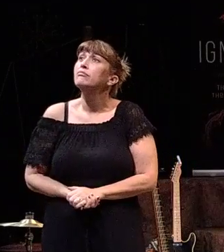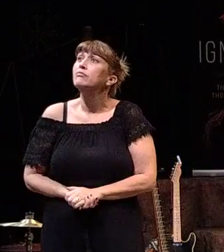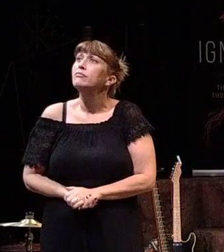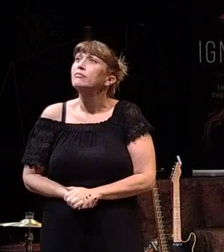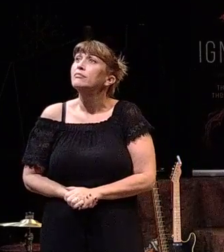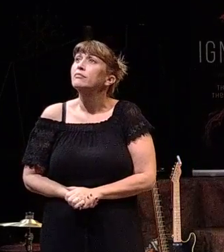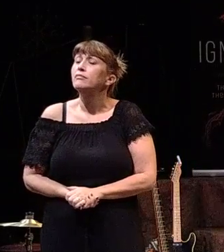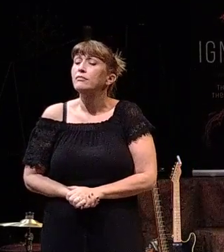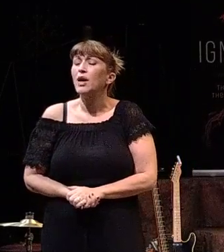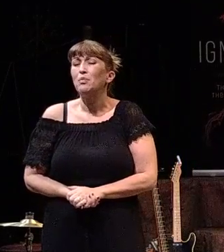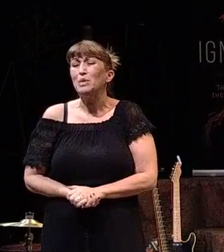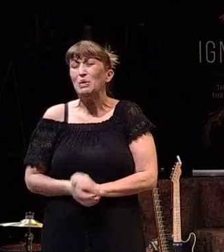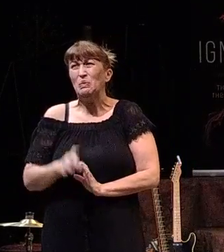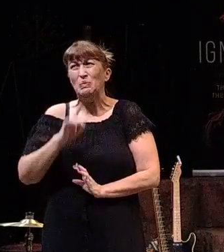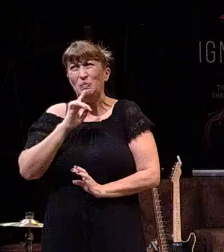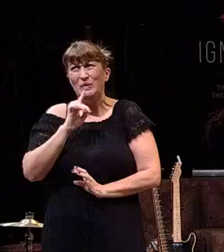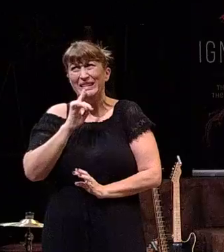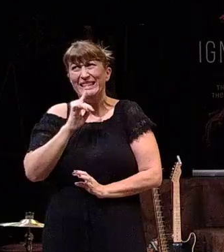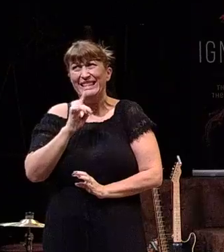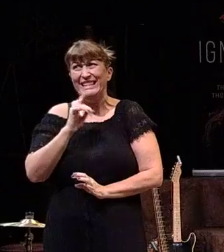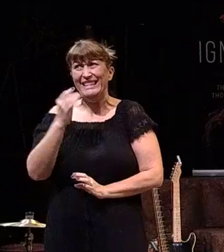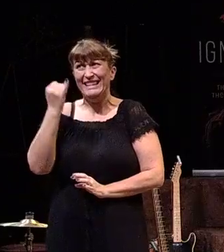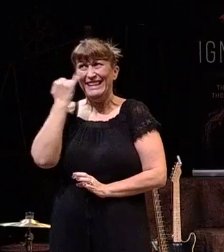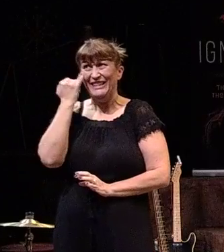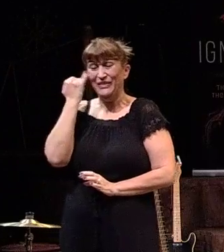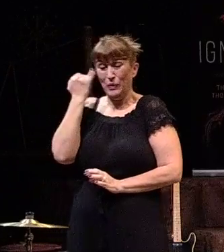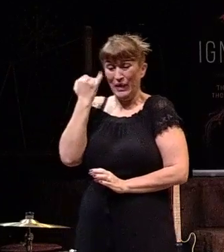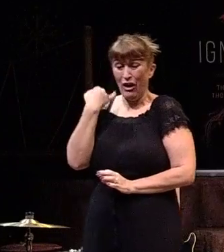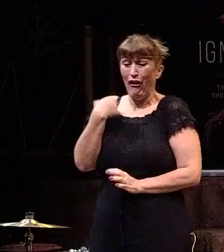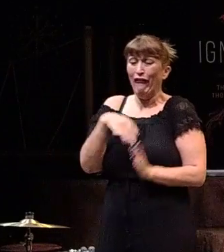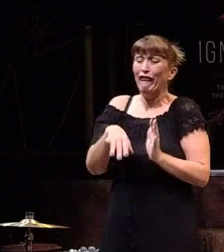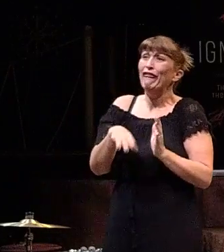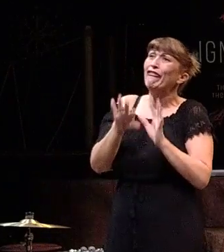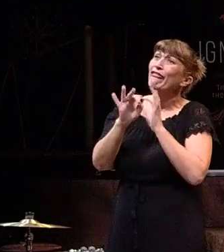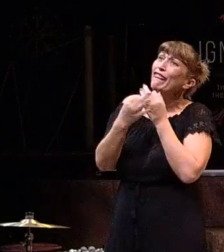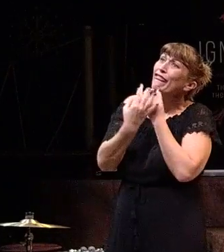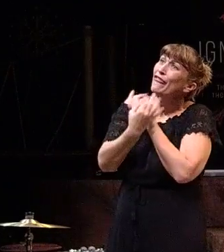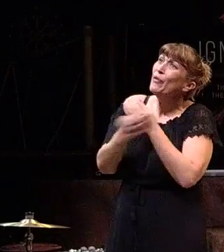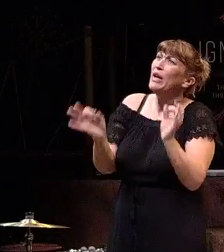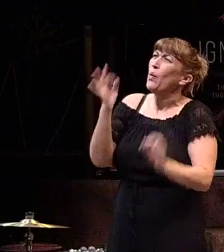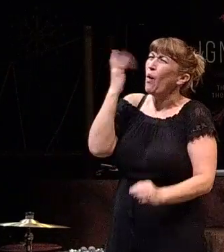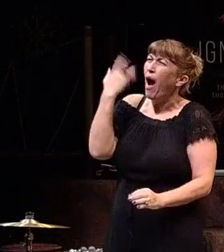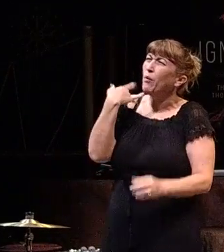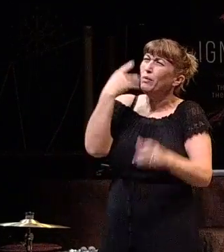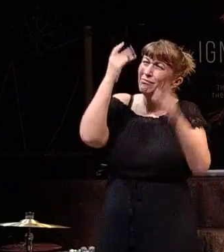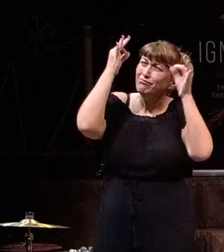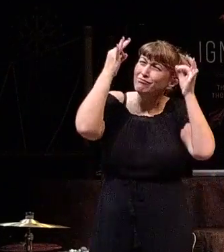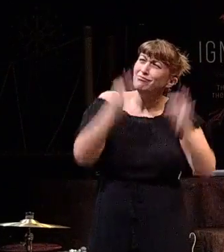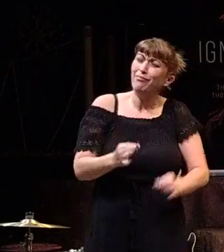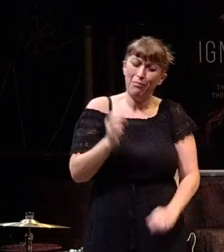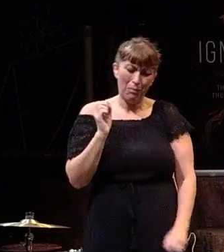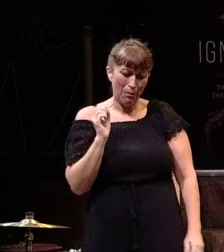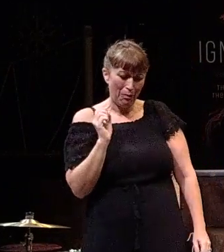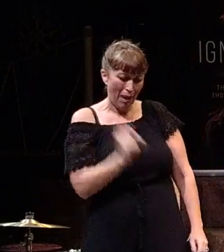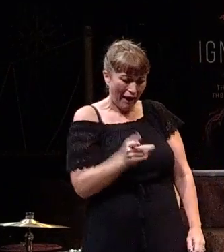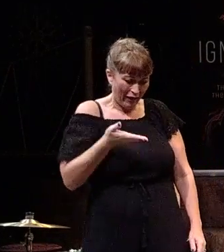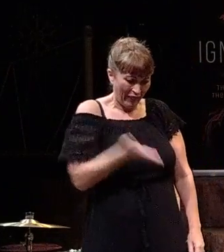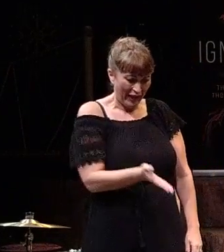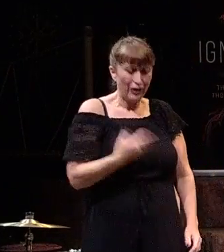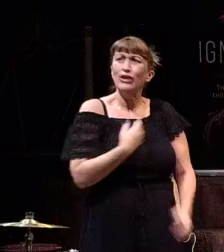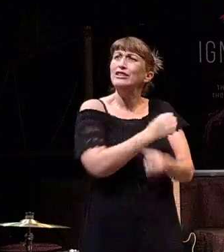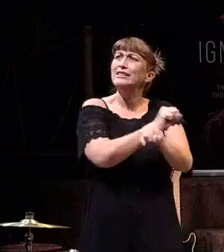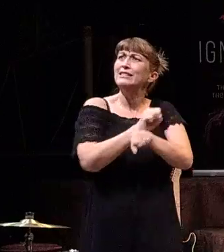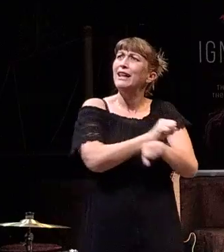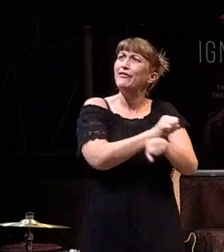But really, if we are free to do what we want, why would we choose to go back into slavery? When we read the